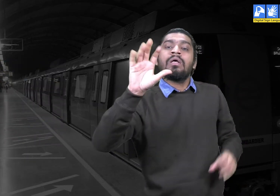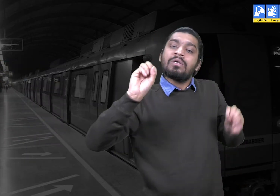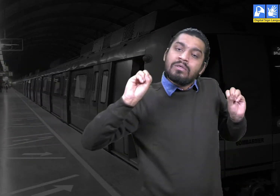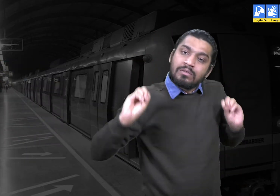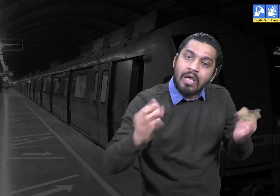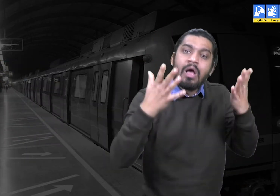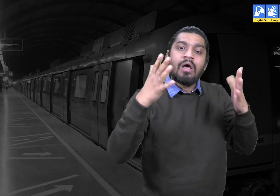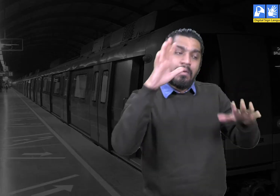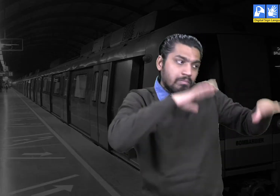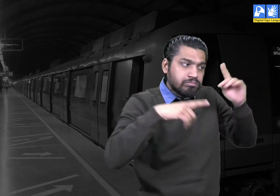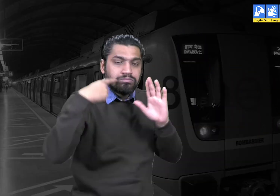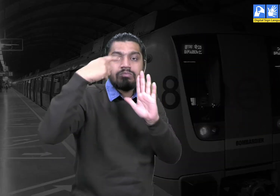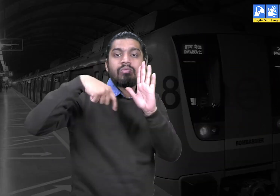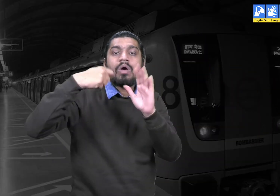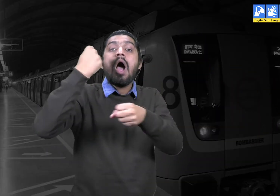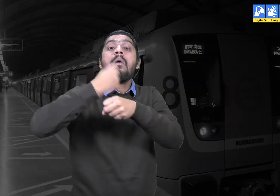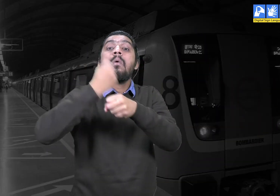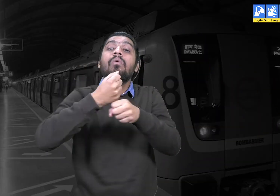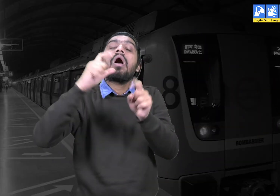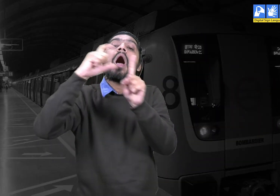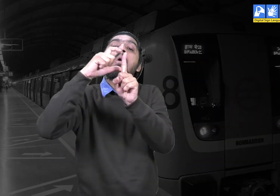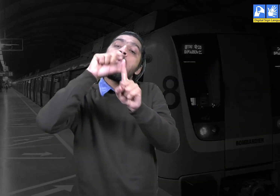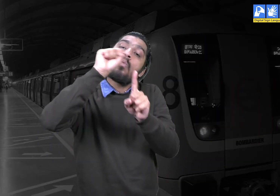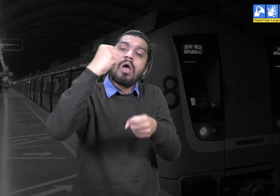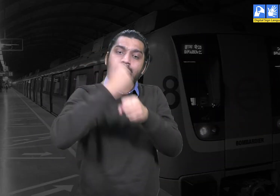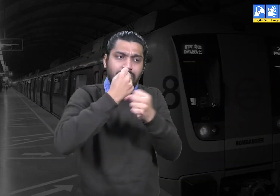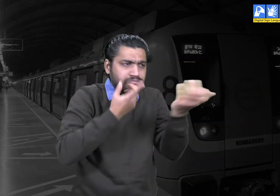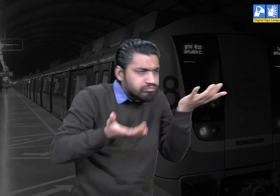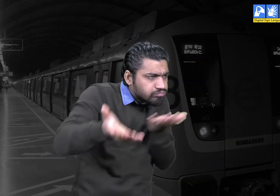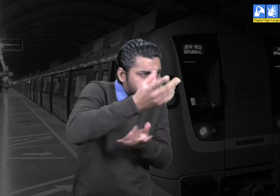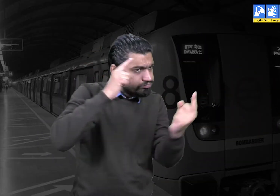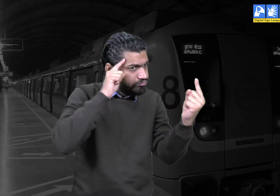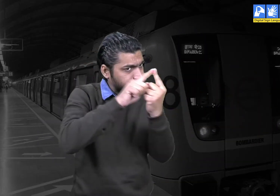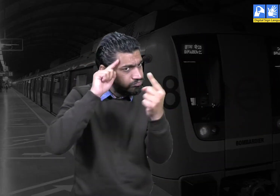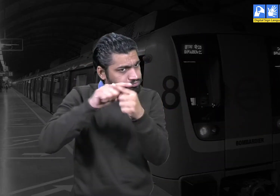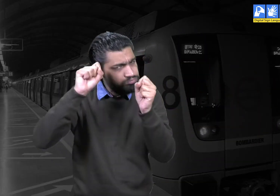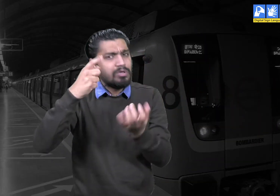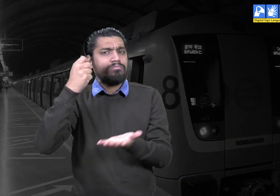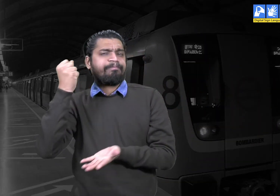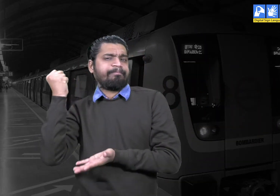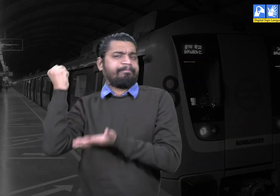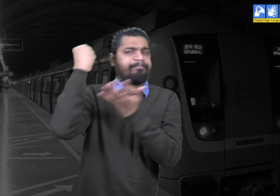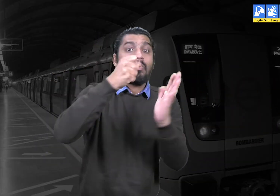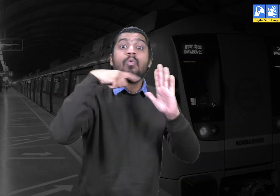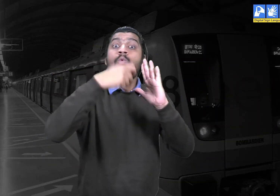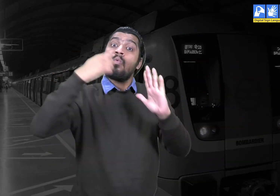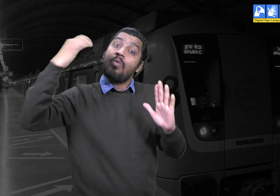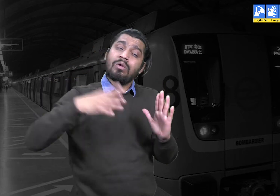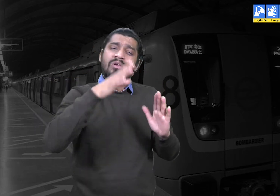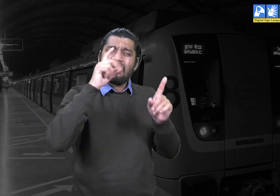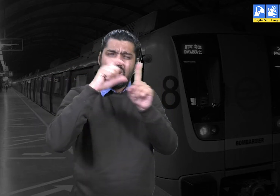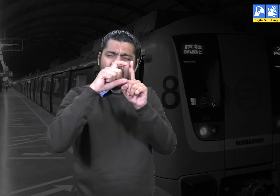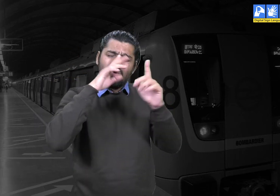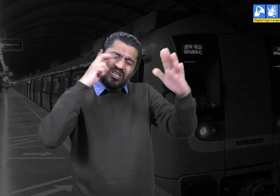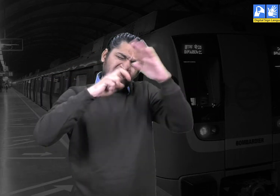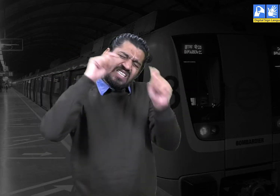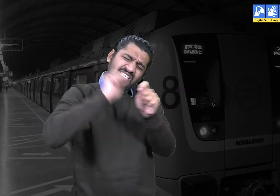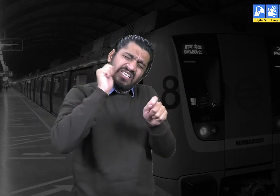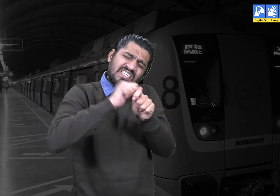were involved and high level meetings were held. The construction period of Delhi Metro was 10